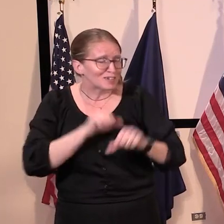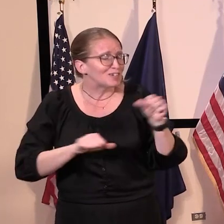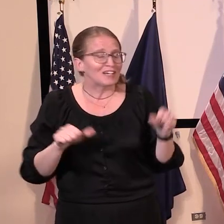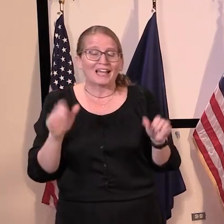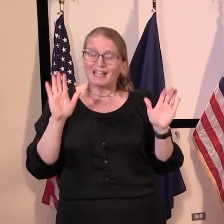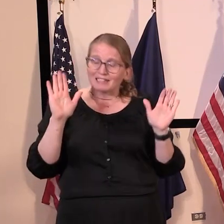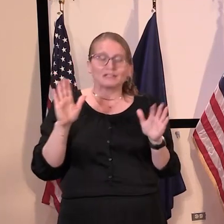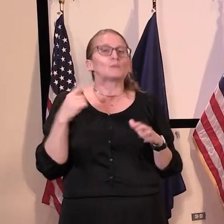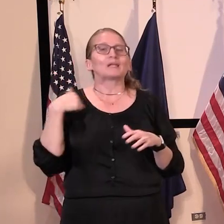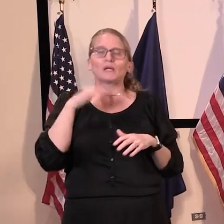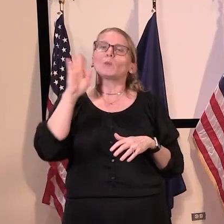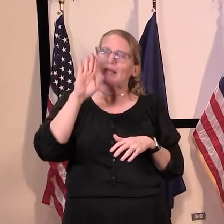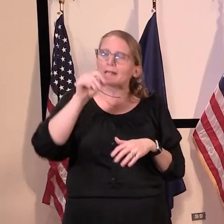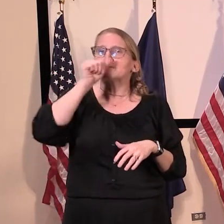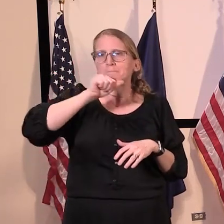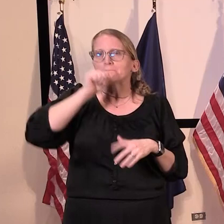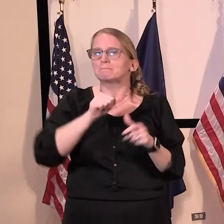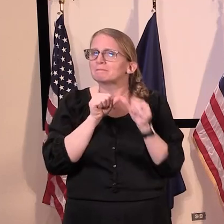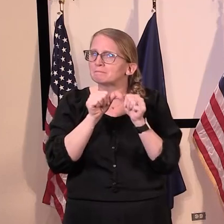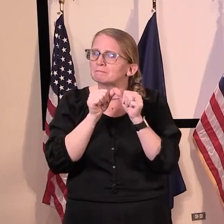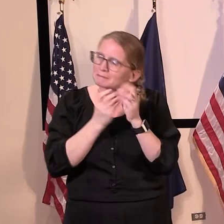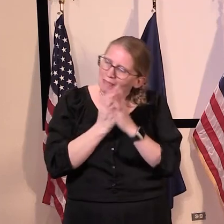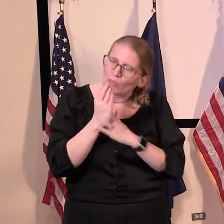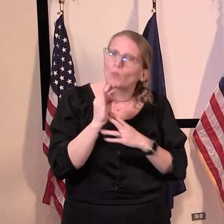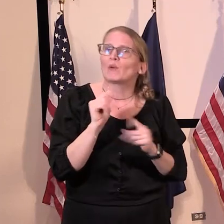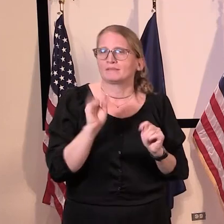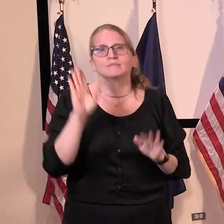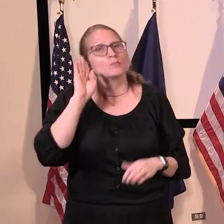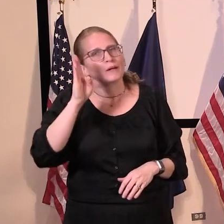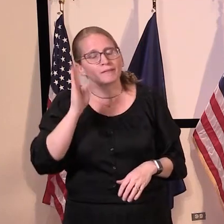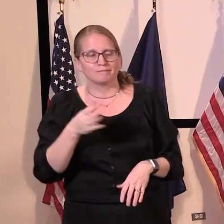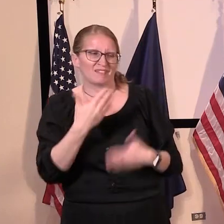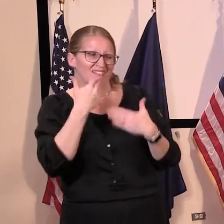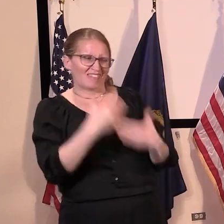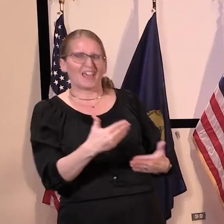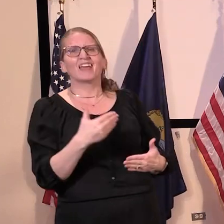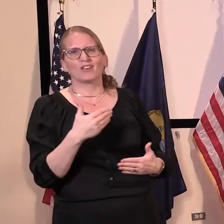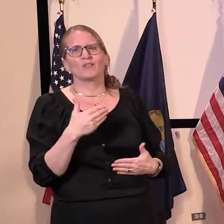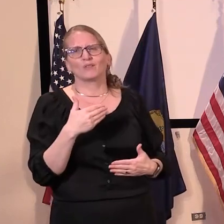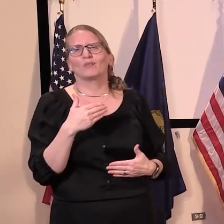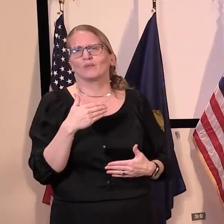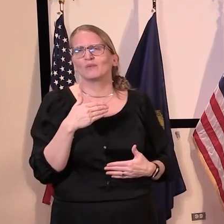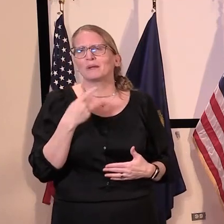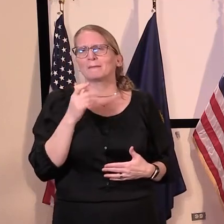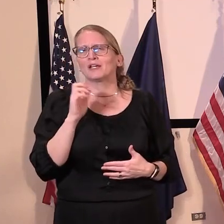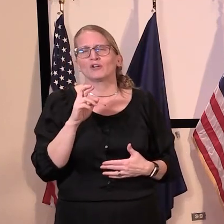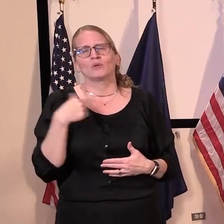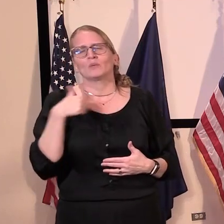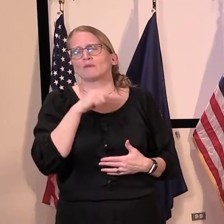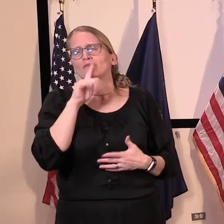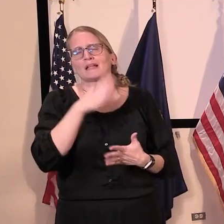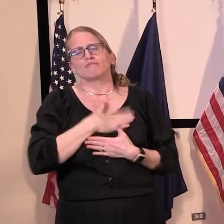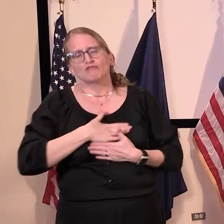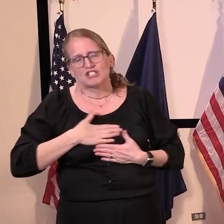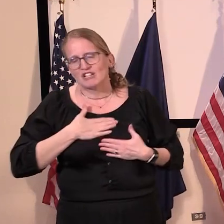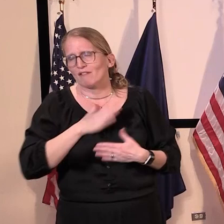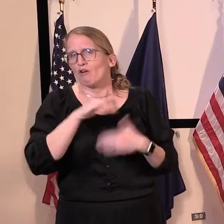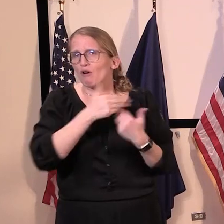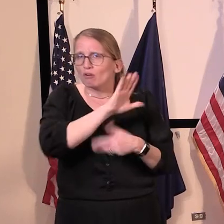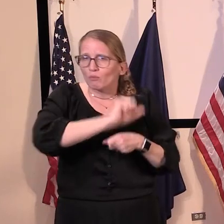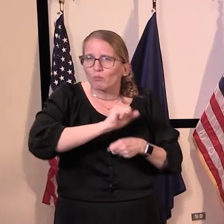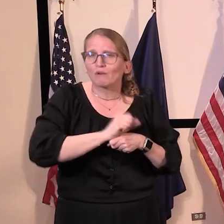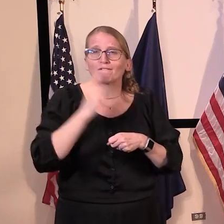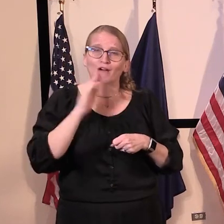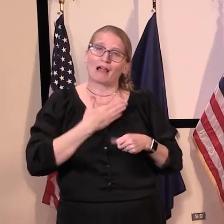we'll get through this. Thank you very much. Thank you very much, Peter. We appreciate all you've done for our state as well as the rest of the